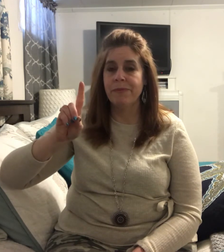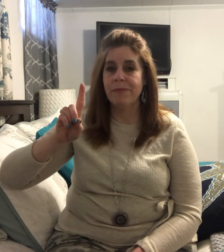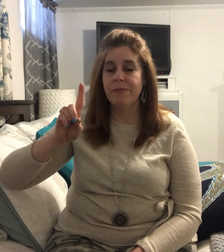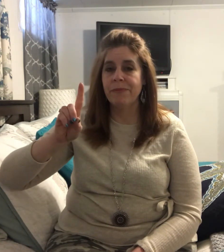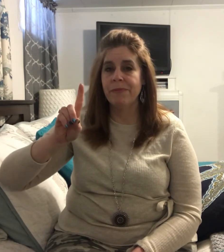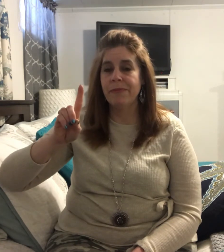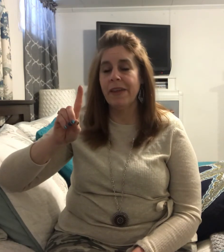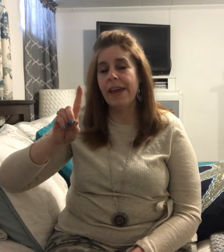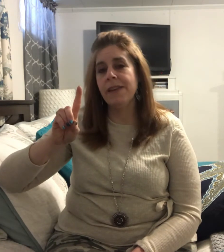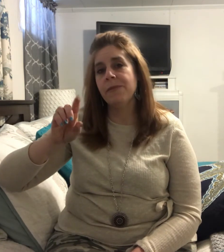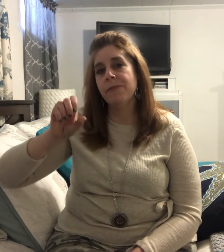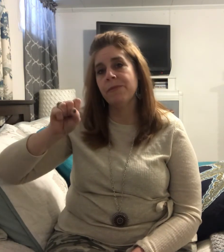Again.